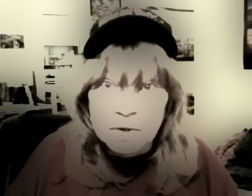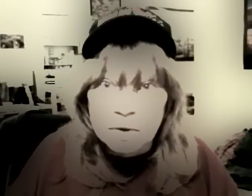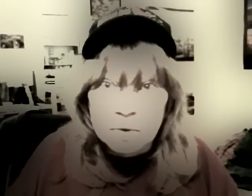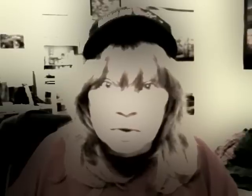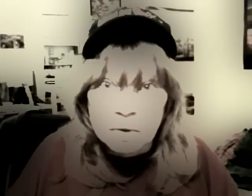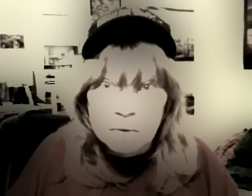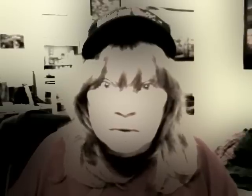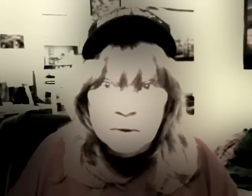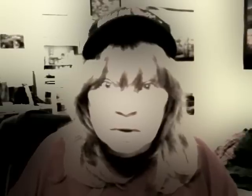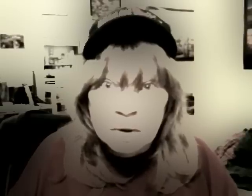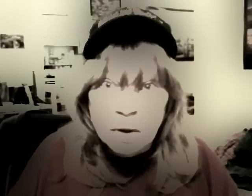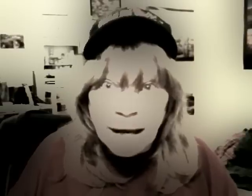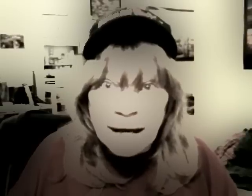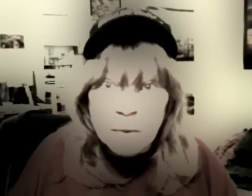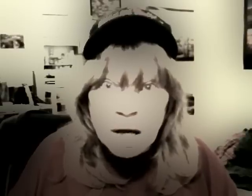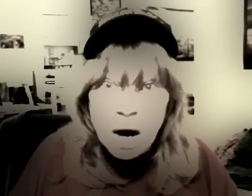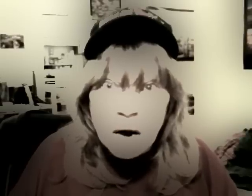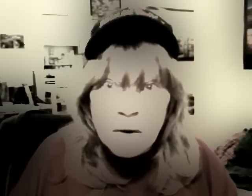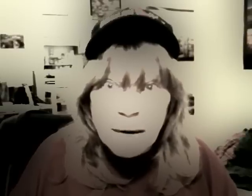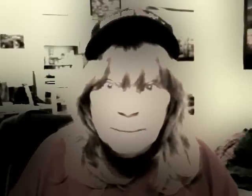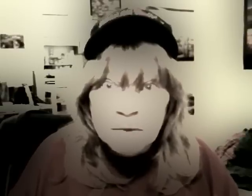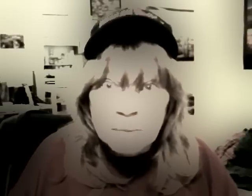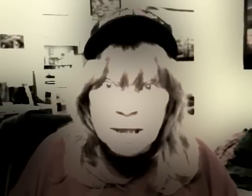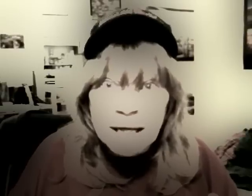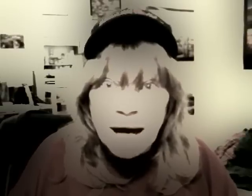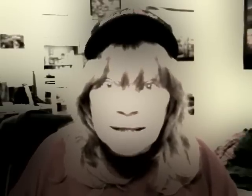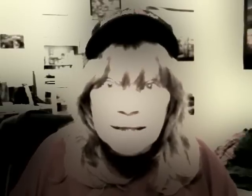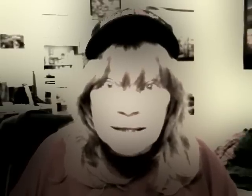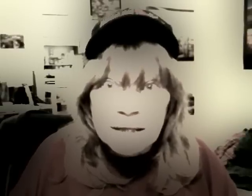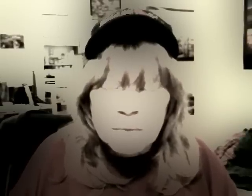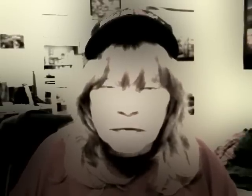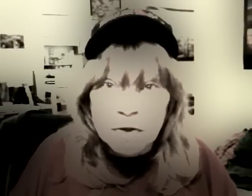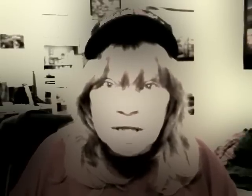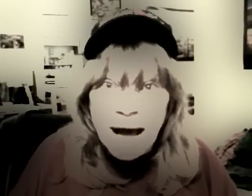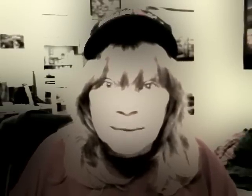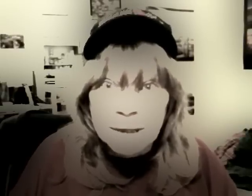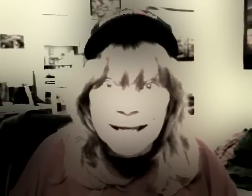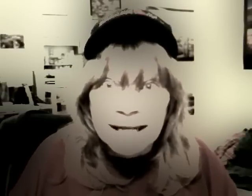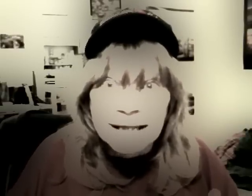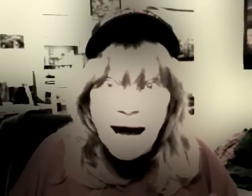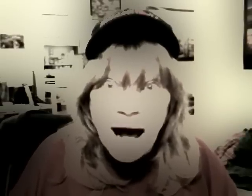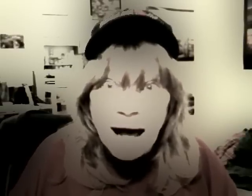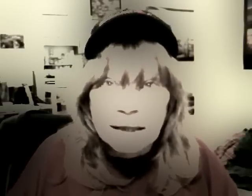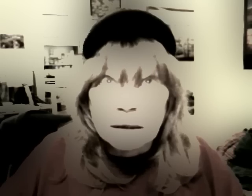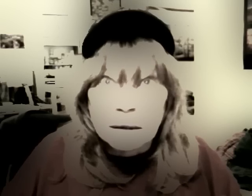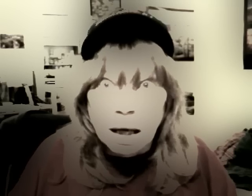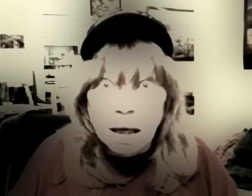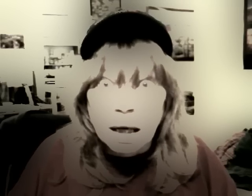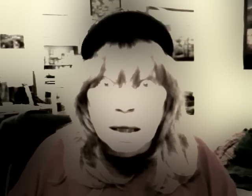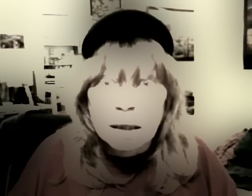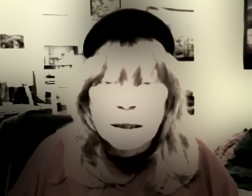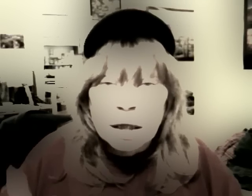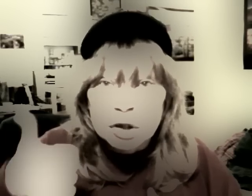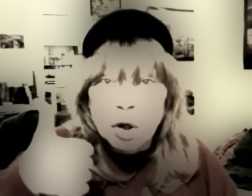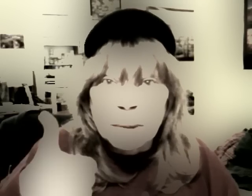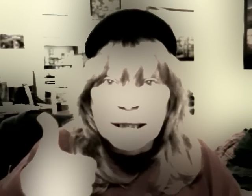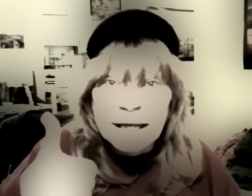used to. Okay, here we go. To be in God's system, you first got to be in God. Duh. So believe